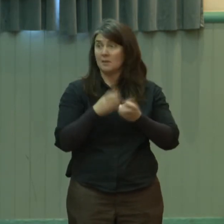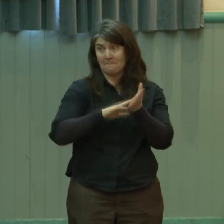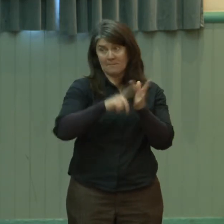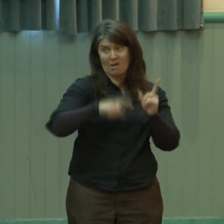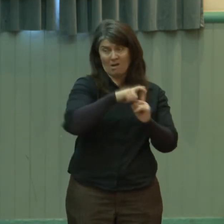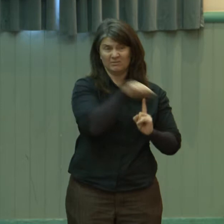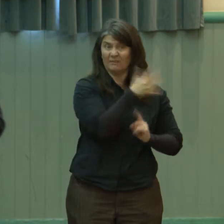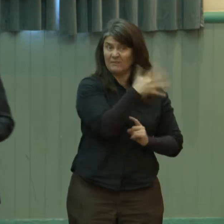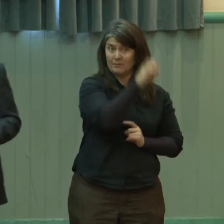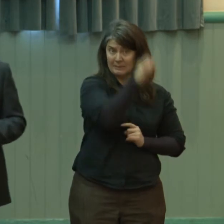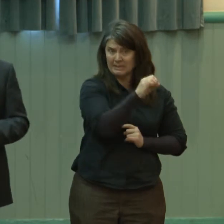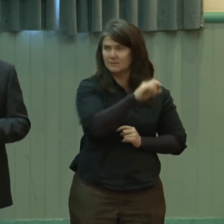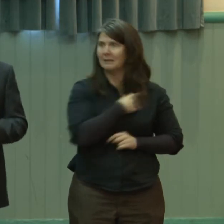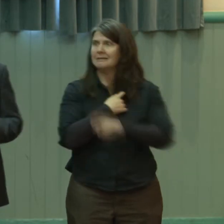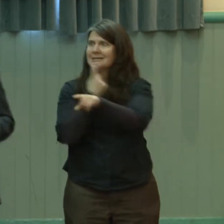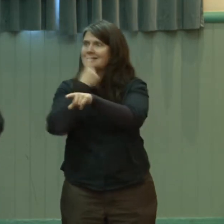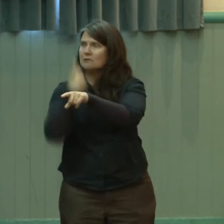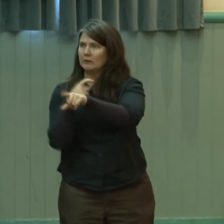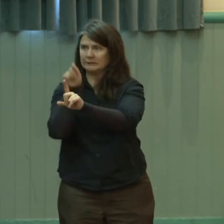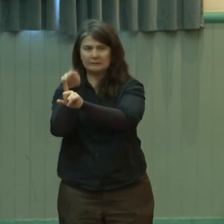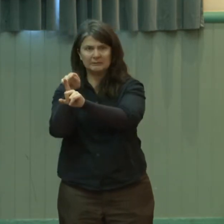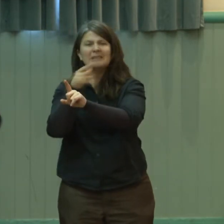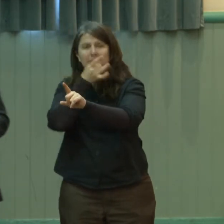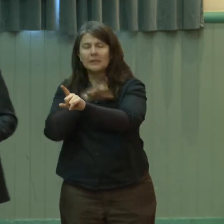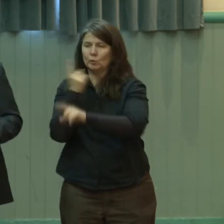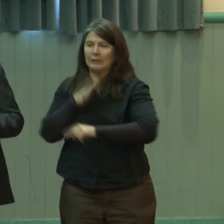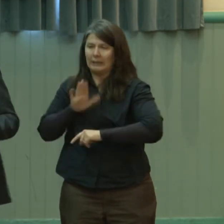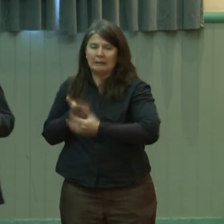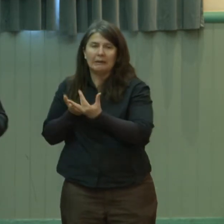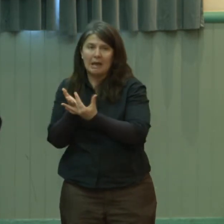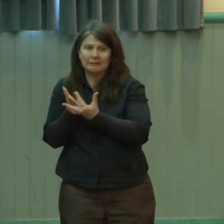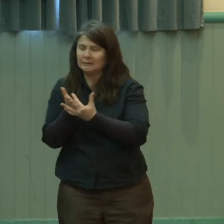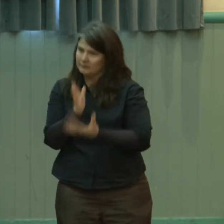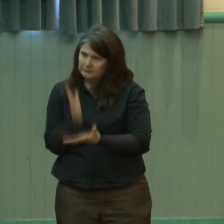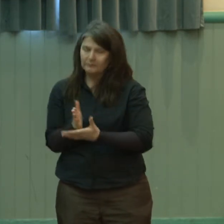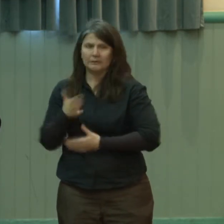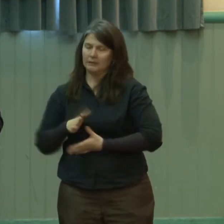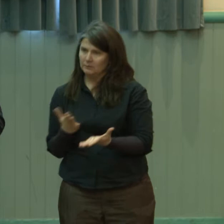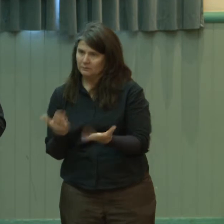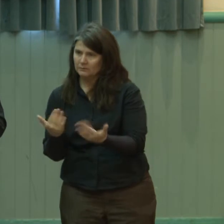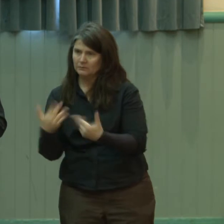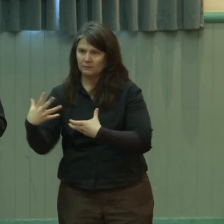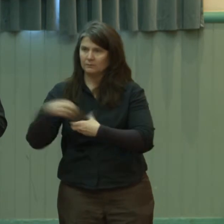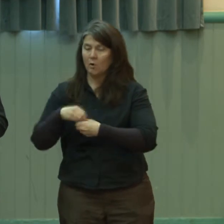end, kids who really do need to access mental health services, definitely need to access mental health services because they have